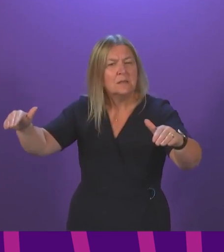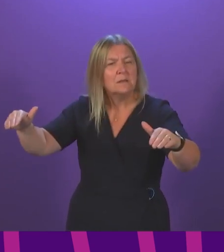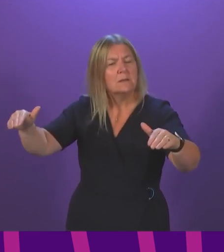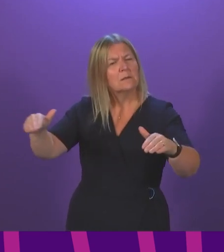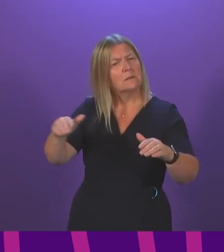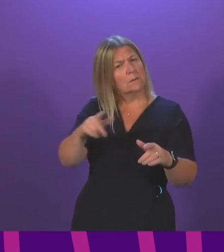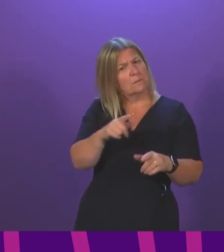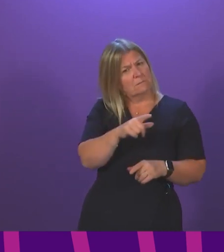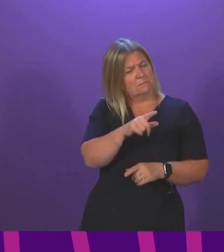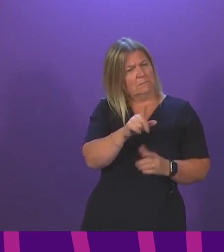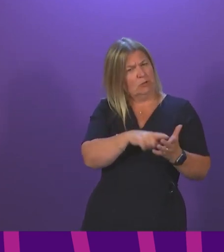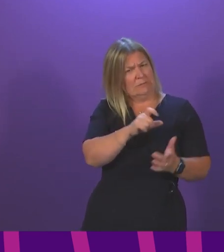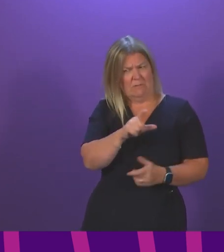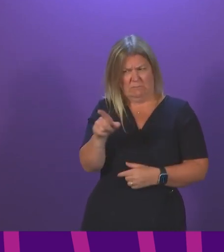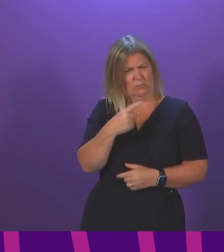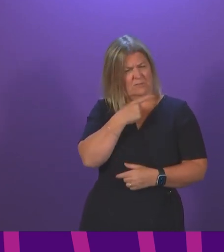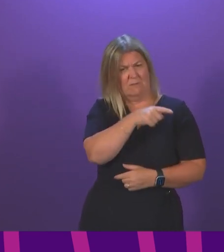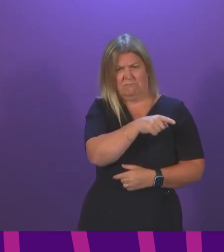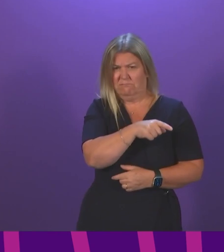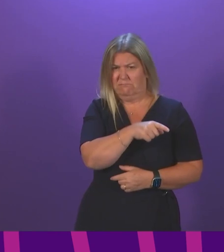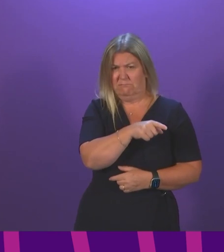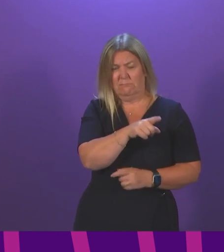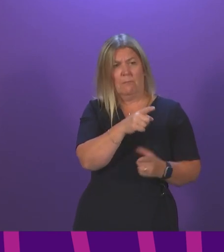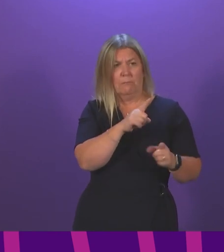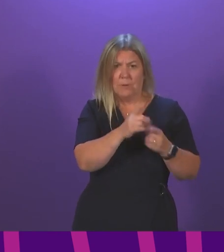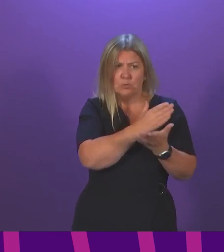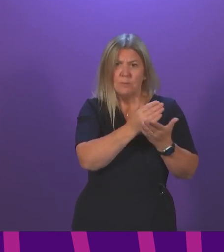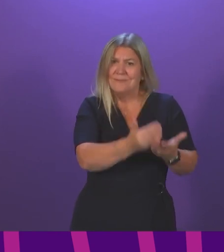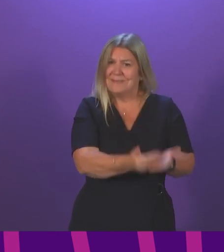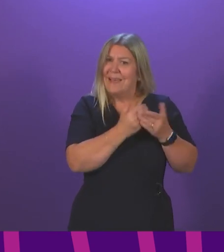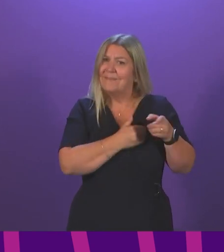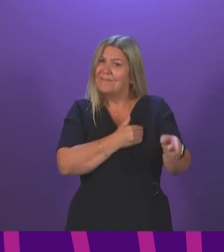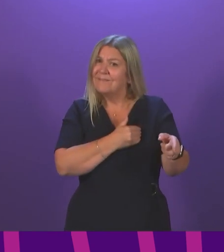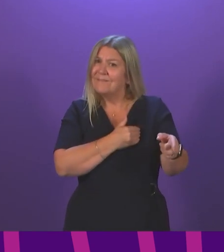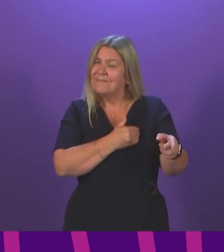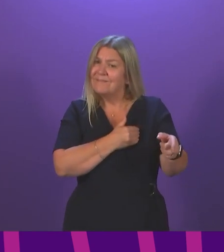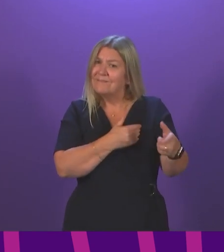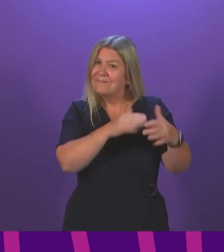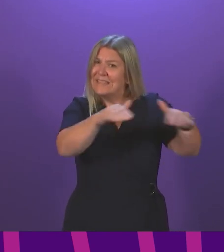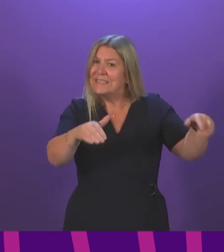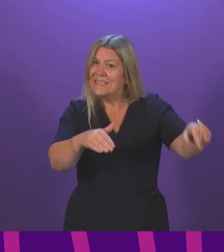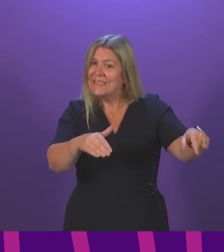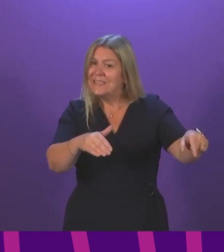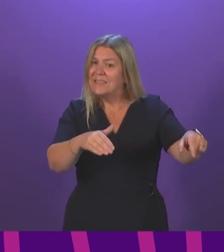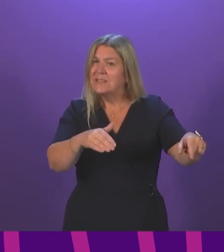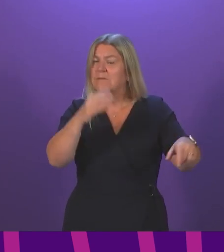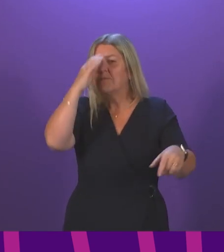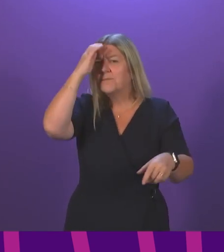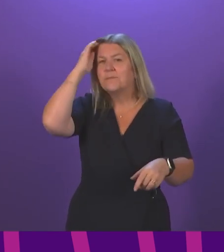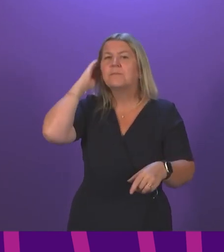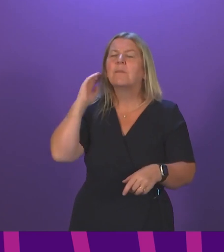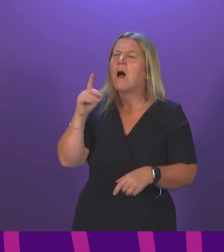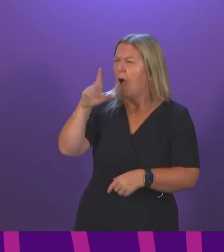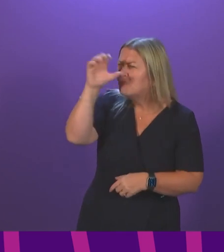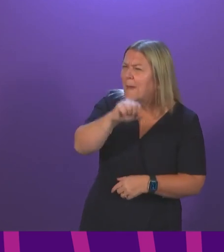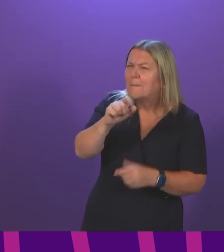done to keep our fishing vessels and those on board them safe at sea? First Minister. Can I thank the member for that question? I do